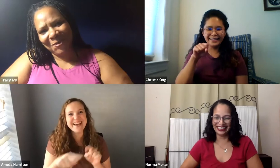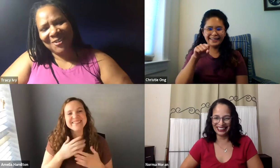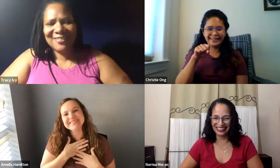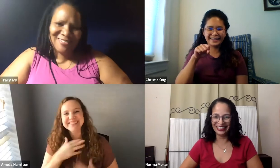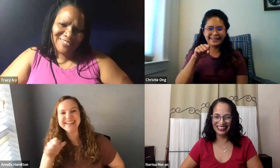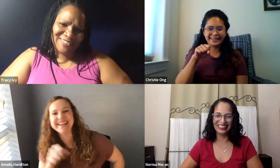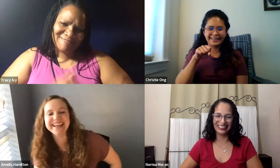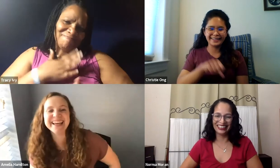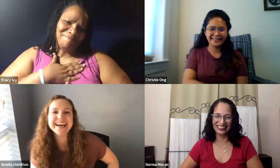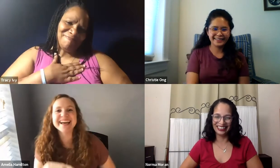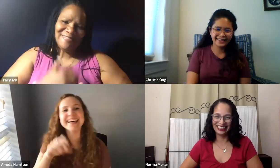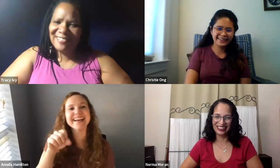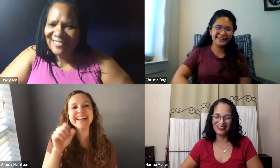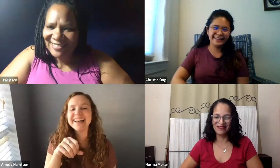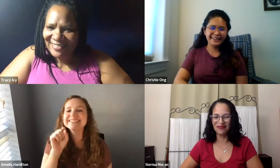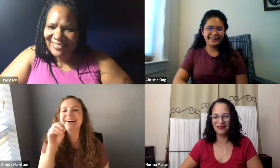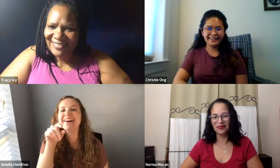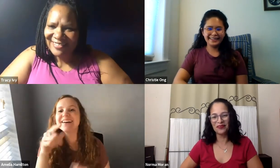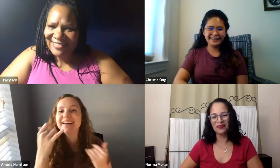making me miss RIT already, even though I was just there.